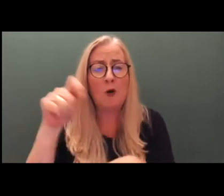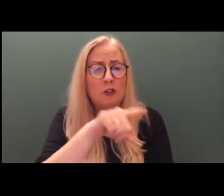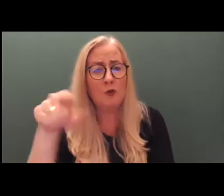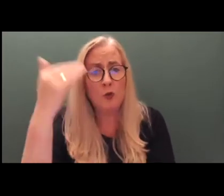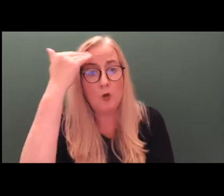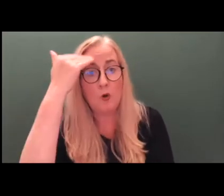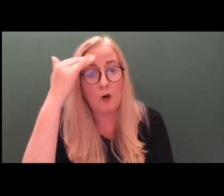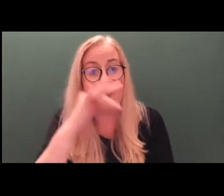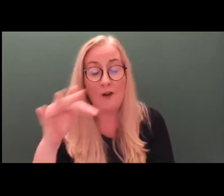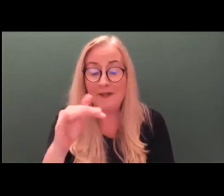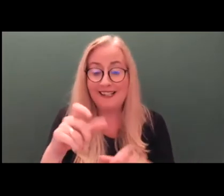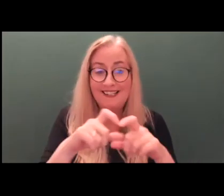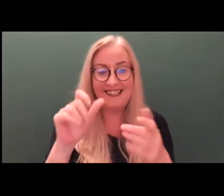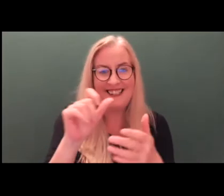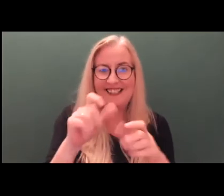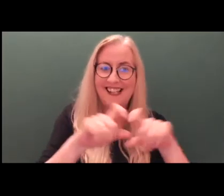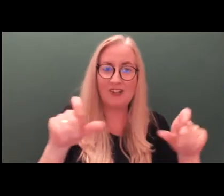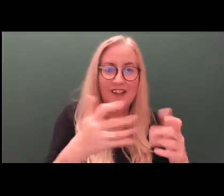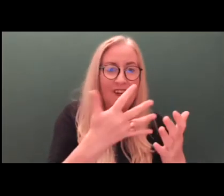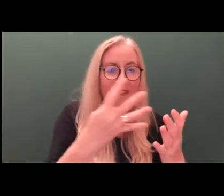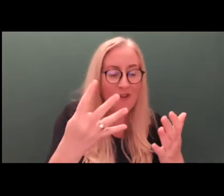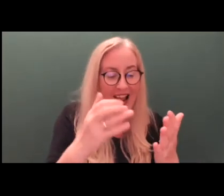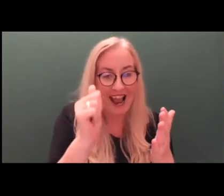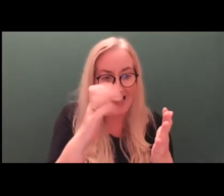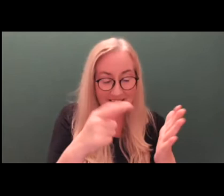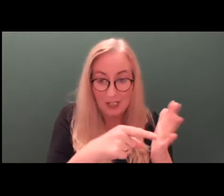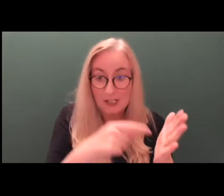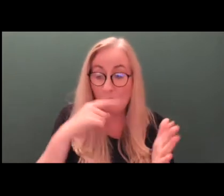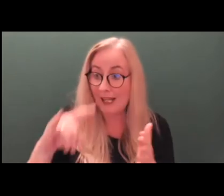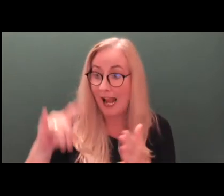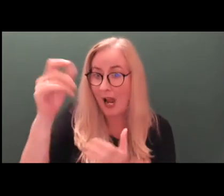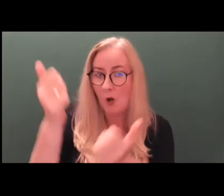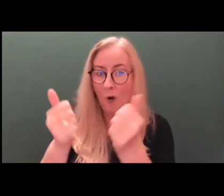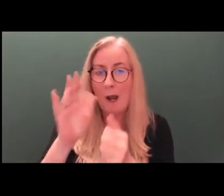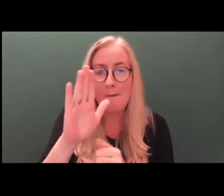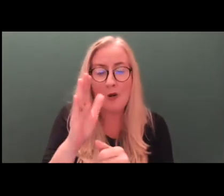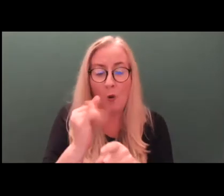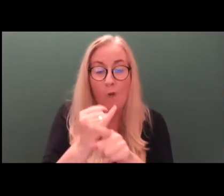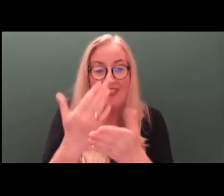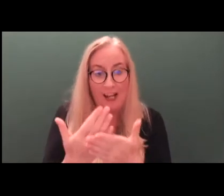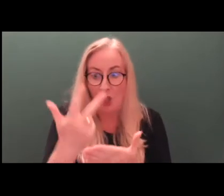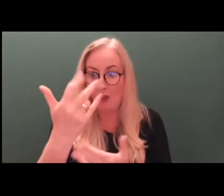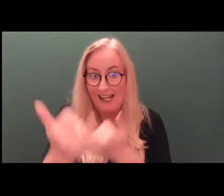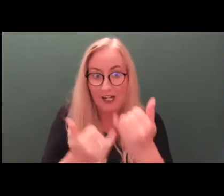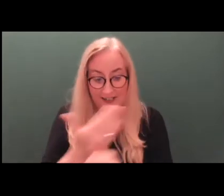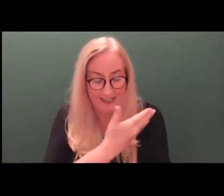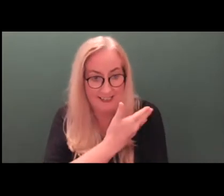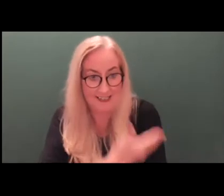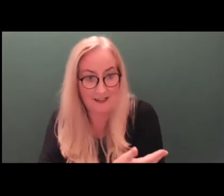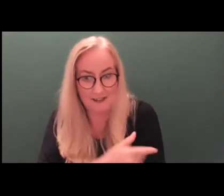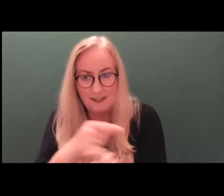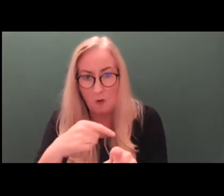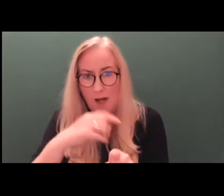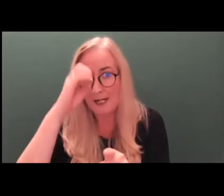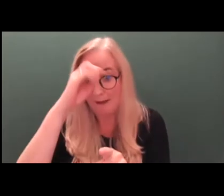54 of the High Court, the High Court must, within three years of the Act's commencement, which we expect will be next